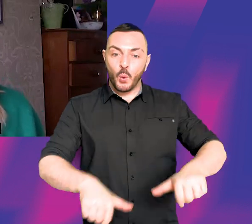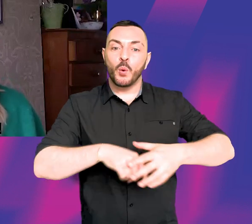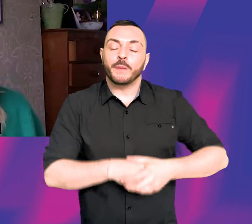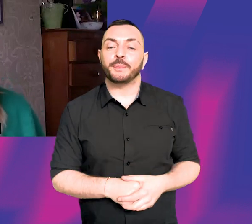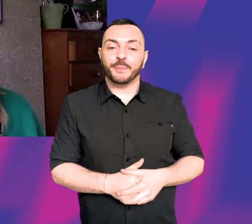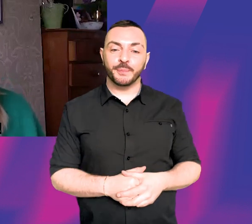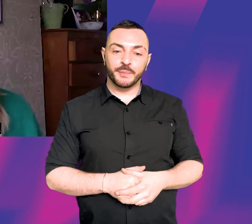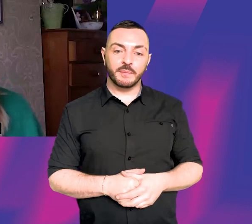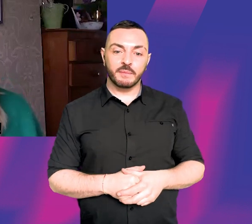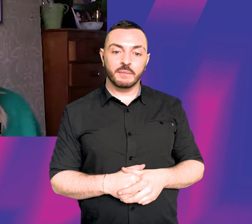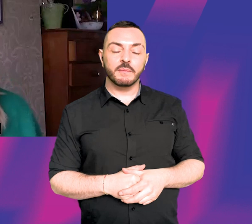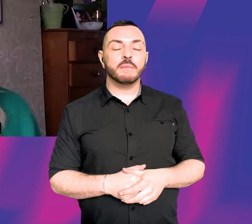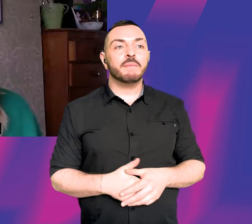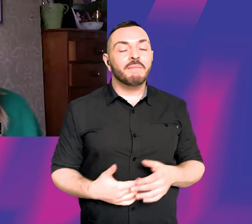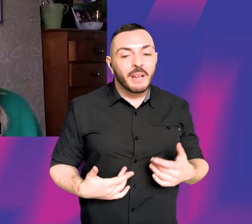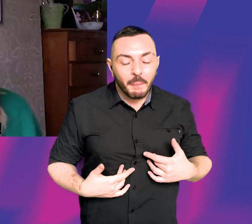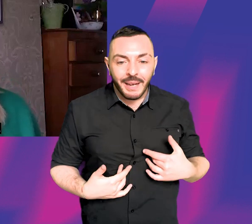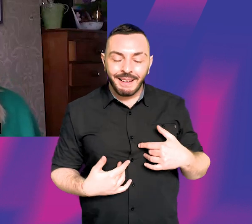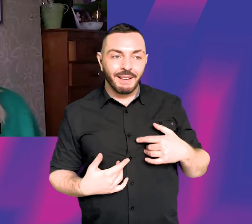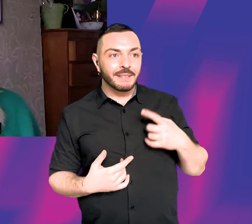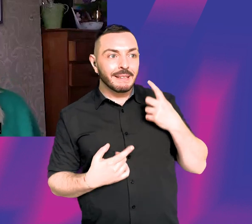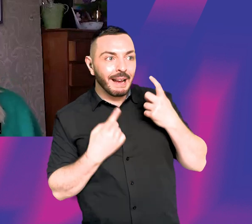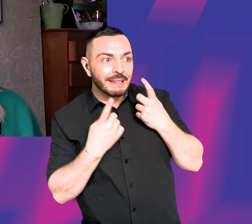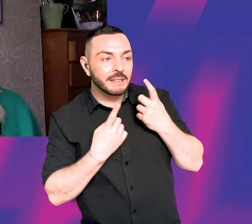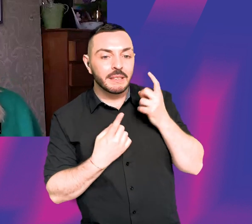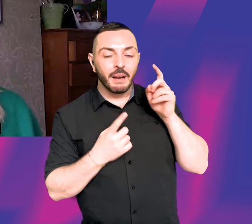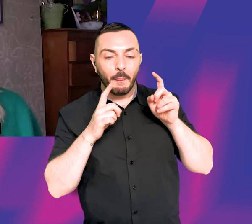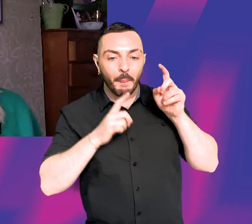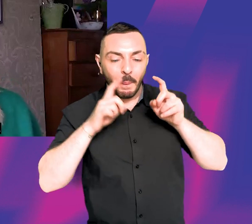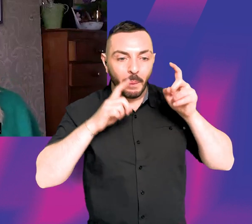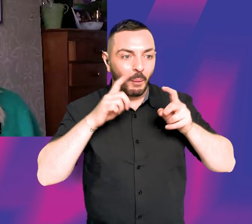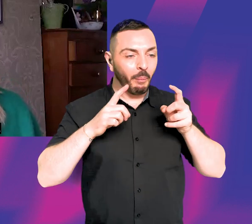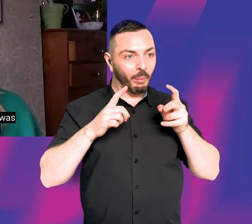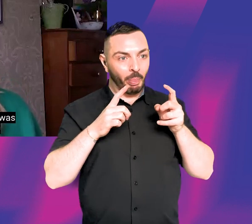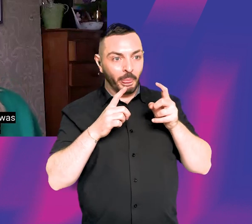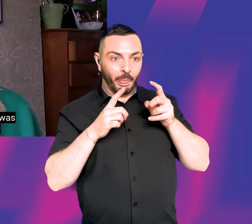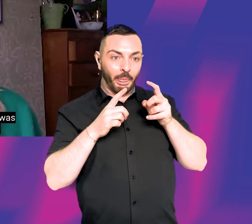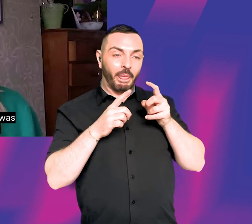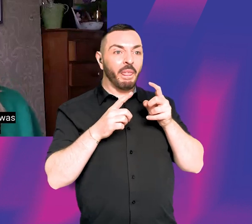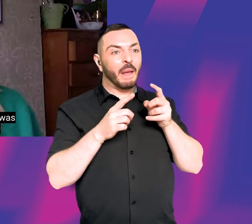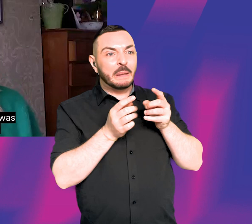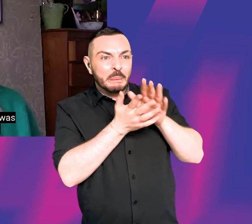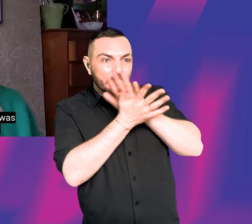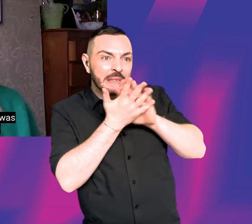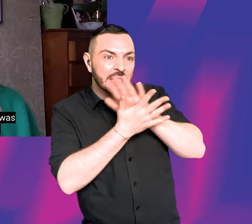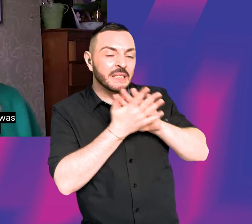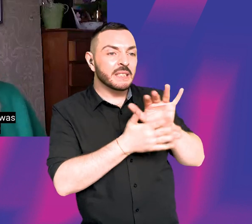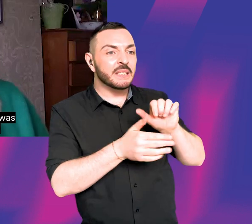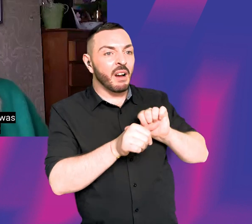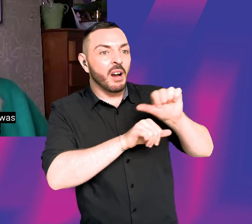delight, I got the part, but I really had absolutely no idea at all what that was going to entail. So, you know, when somebody called me